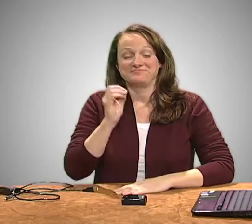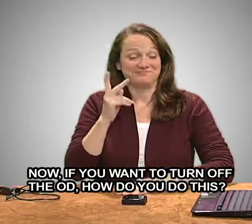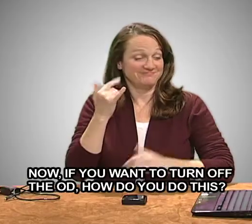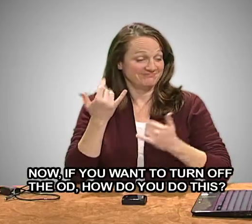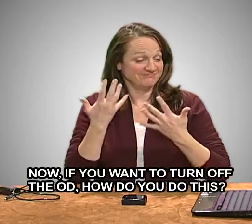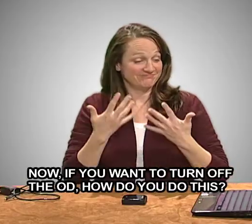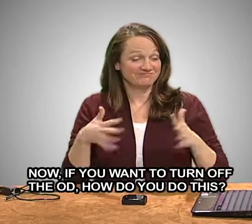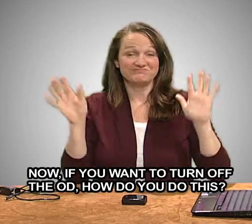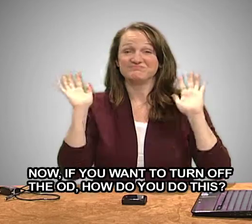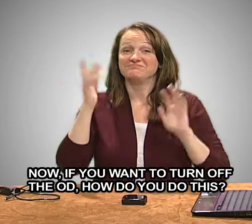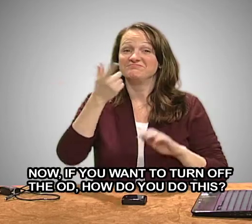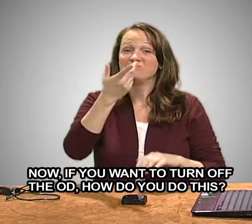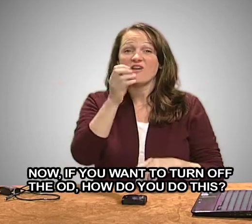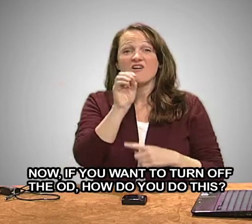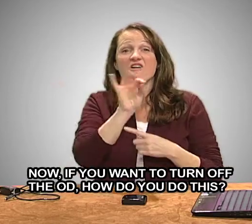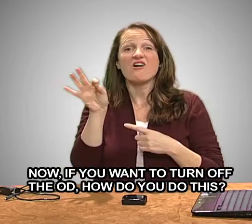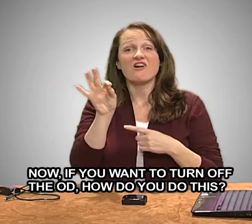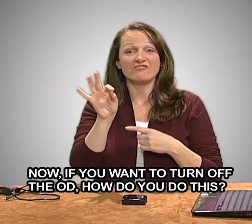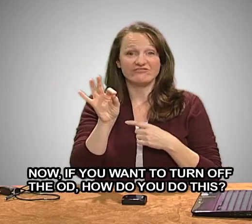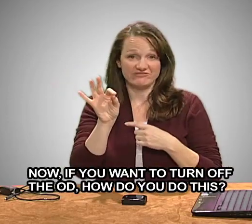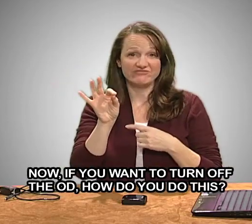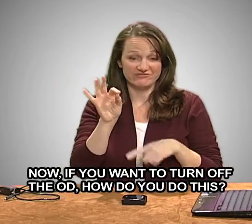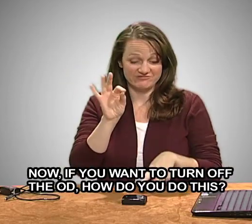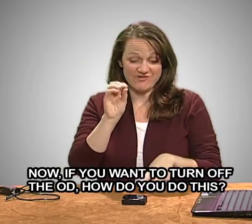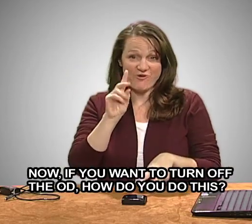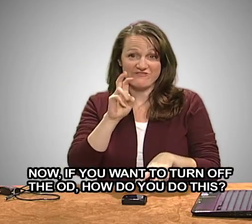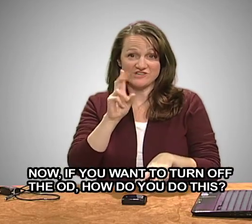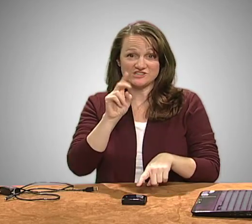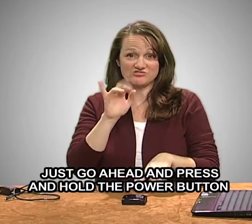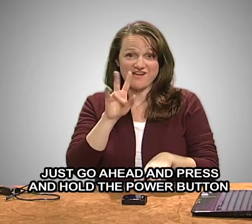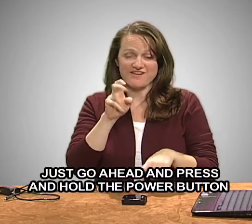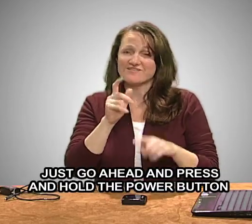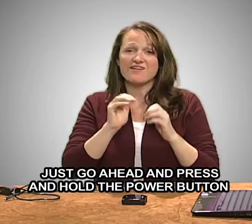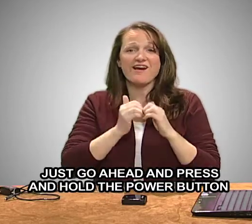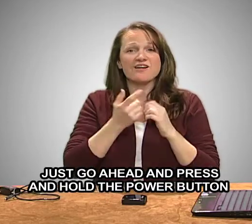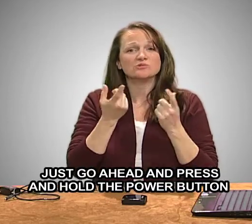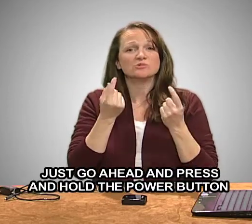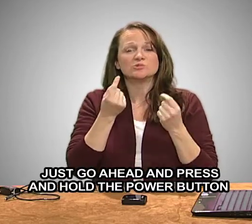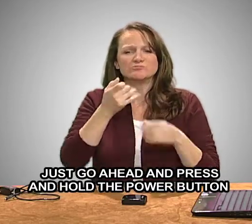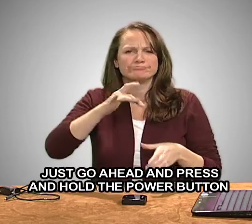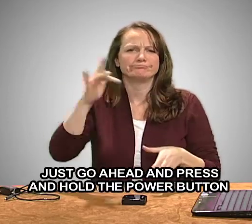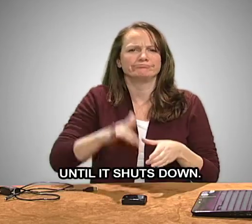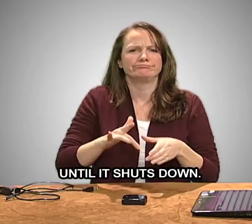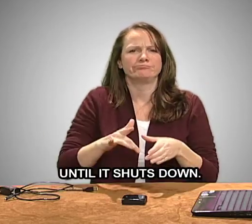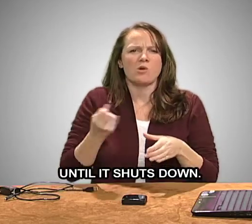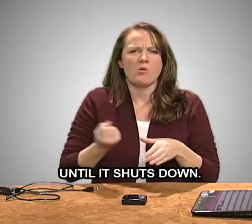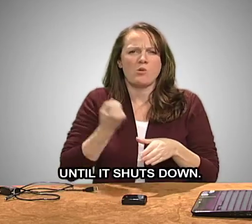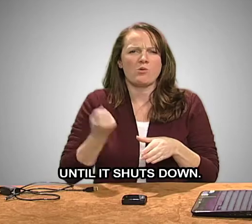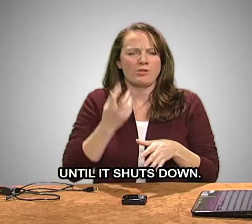Now, if you want to turn off the OD, how do you do this? Just go ahead and press and hold the power button until it shuts down.